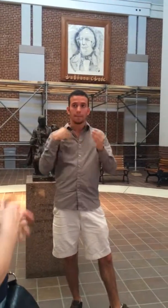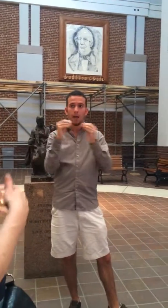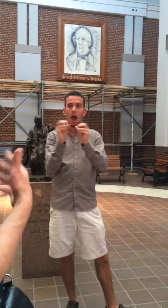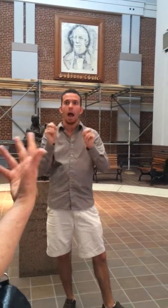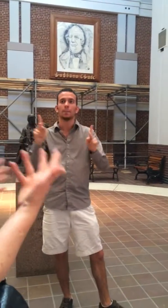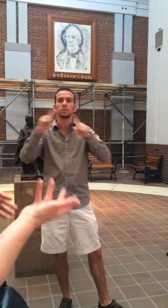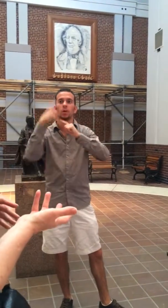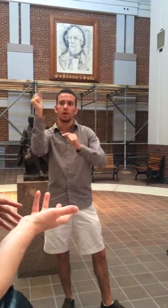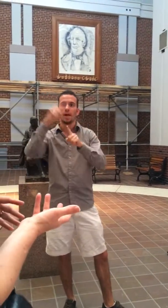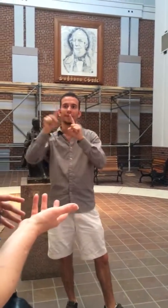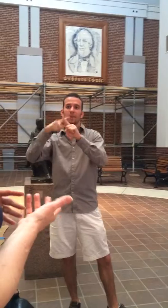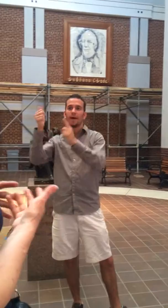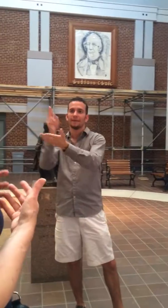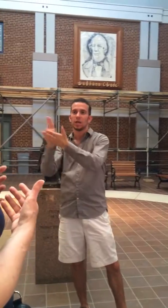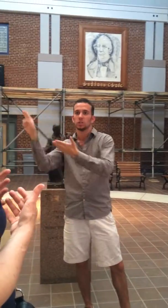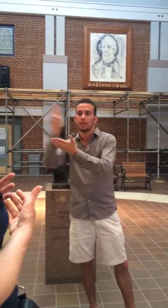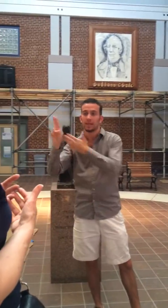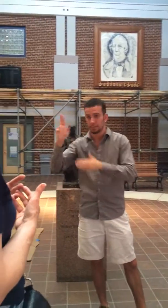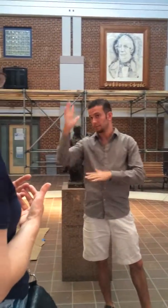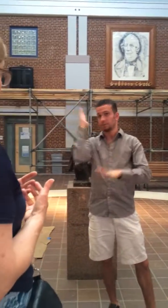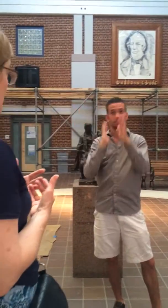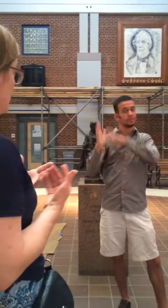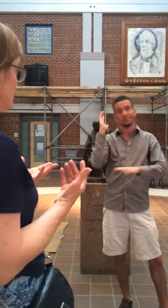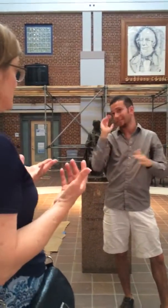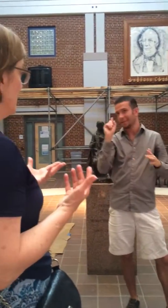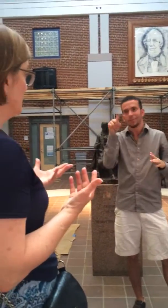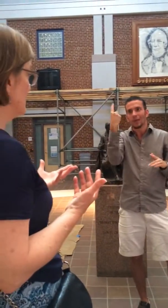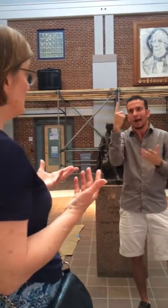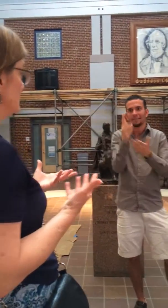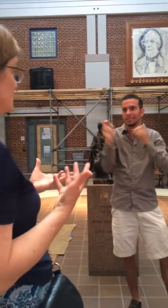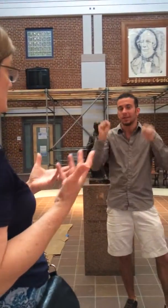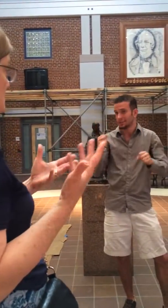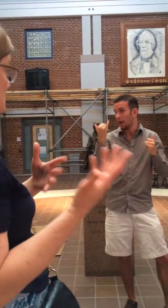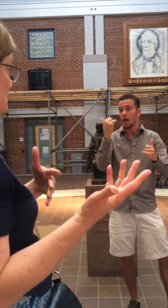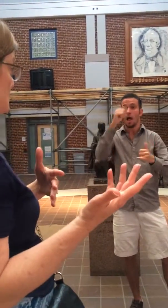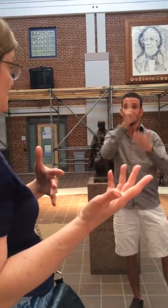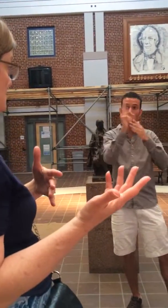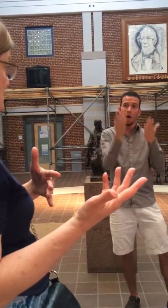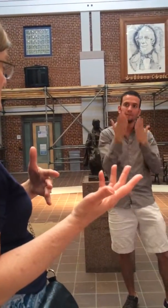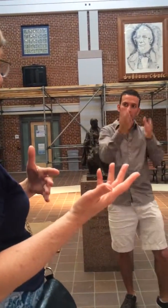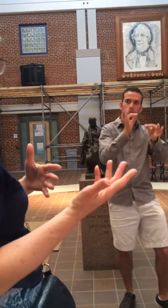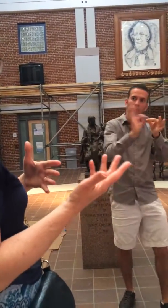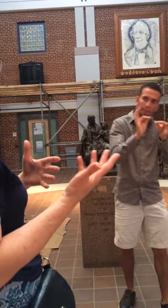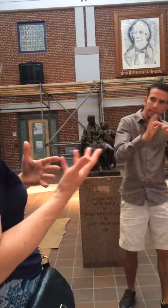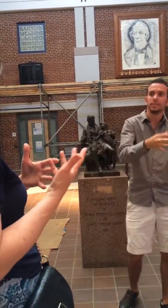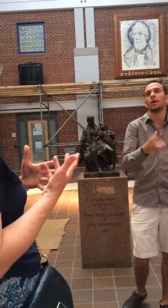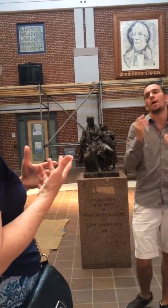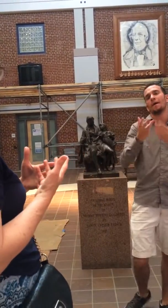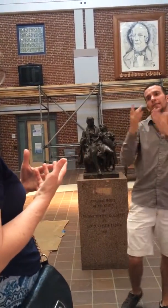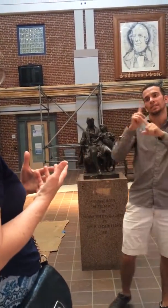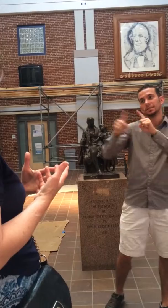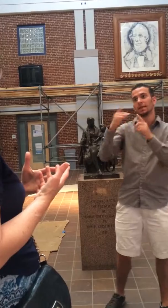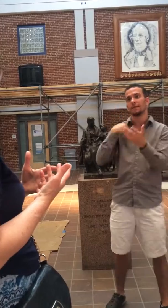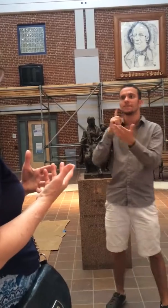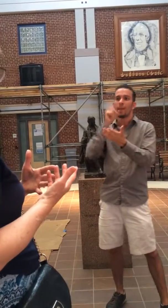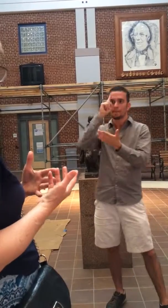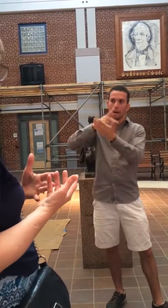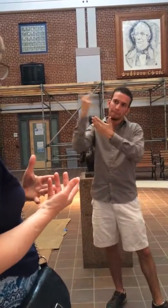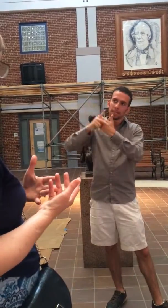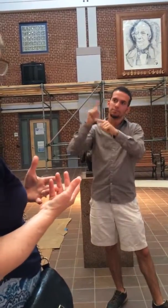other side of the coin, that gives them more opportunities because now they're able to go to other universities with the use of interpreting services and so forth,